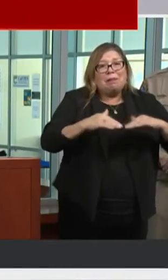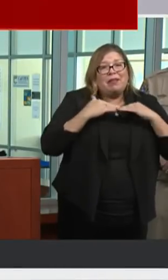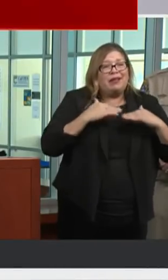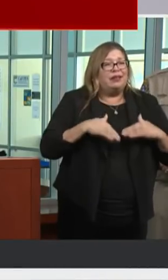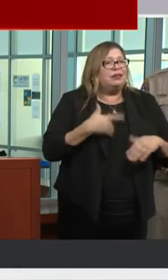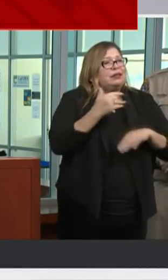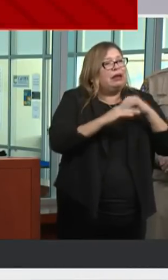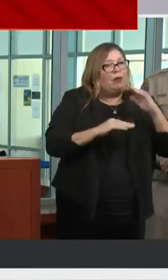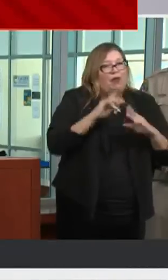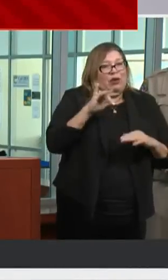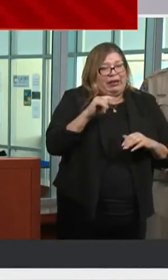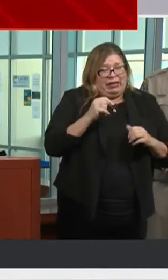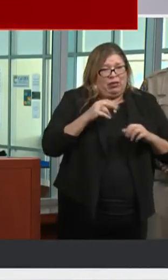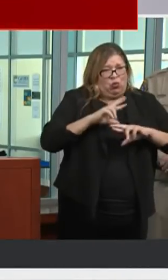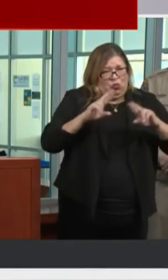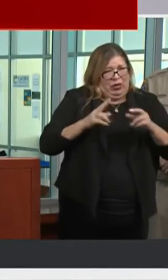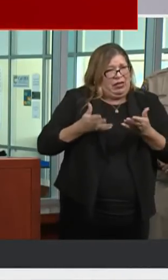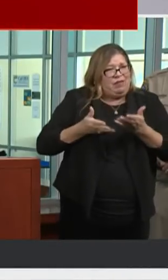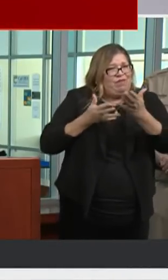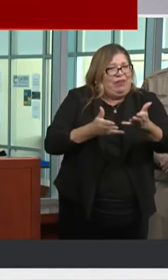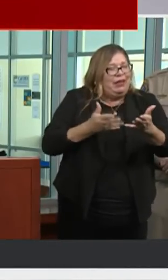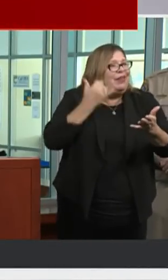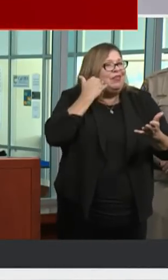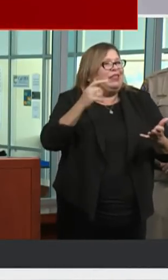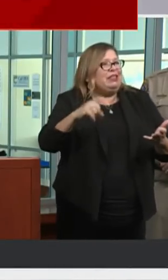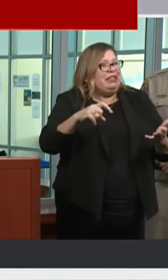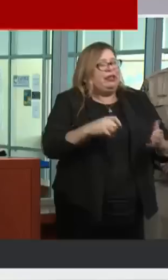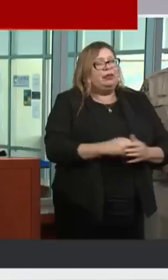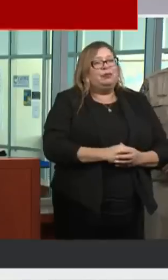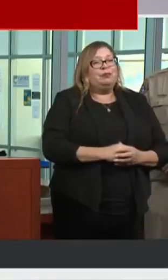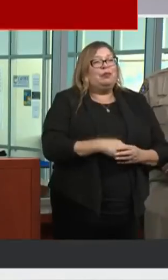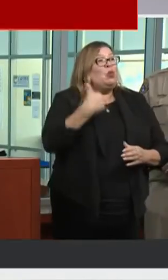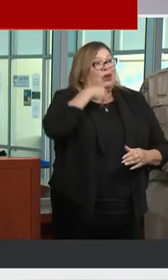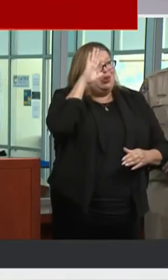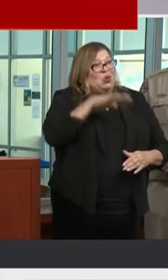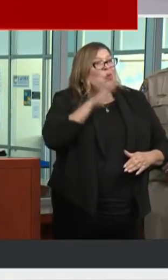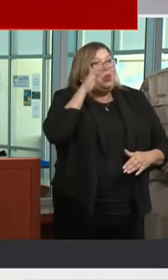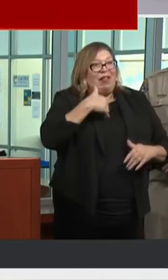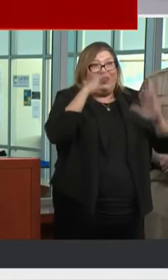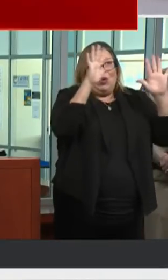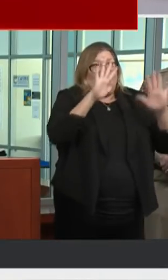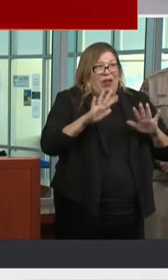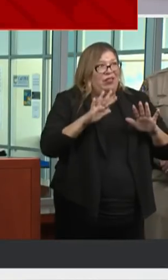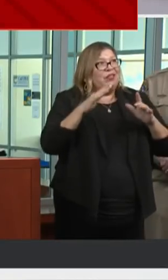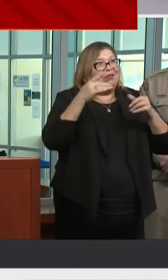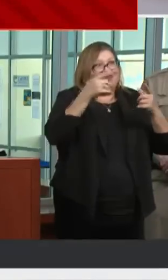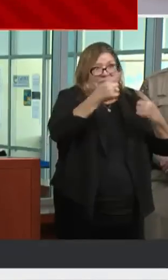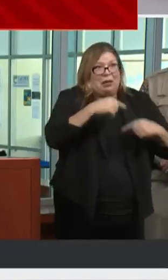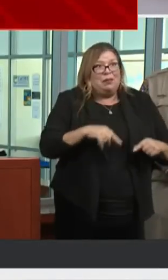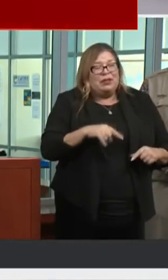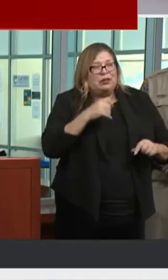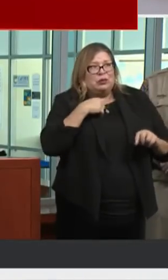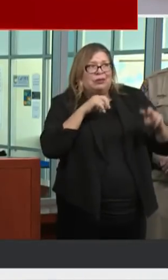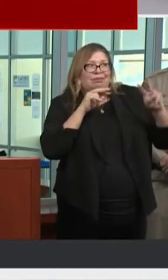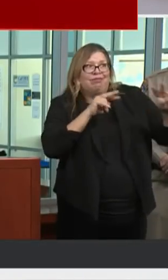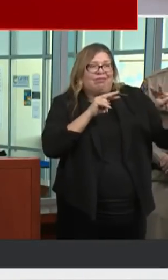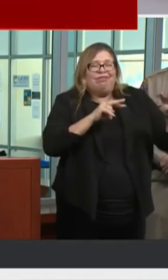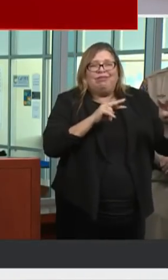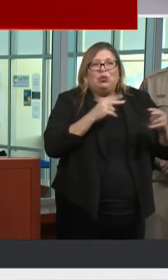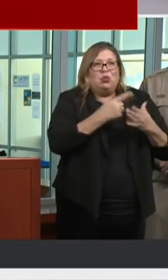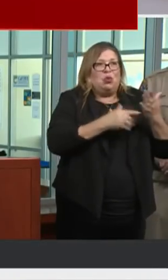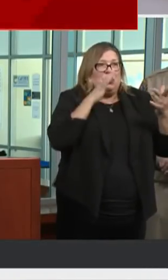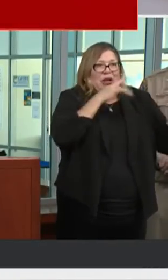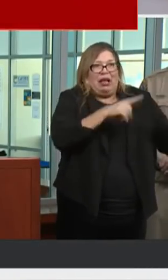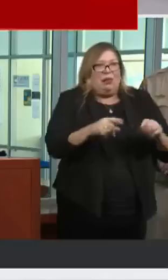the day goes on. We know that there's a storm coming in. We're working closely with the National Weather Service, and we're monitoring the circumstances